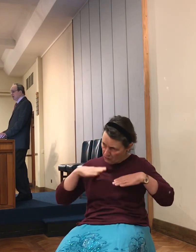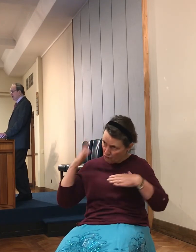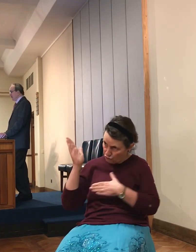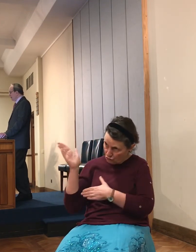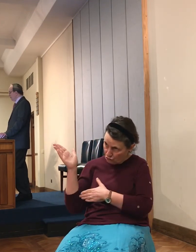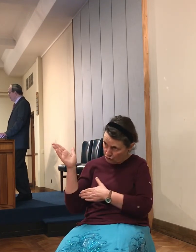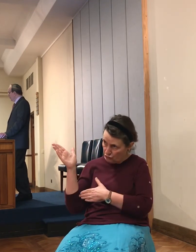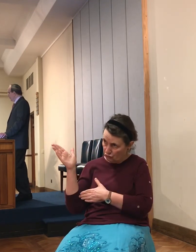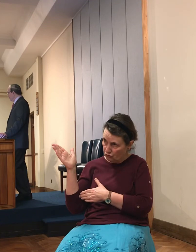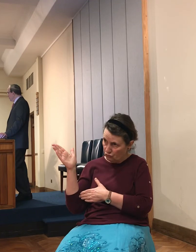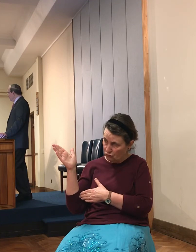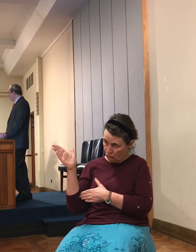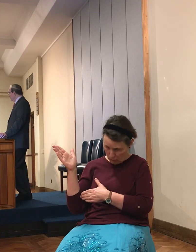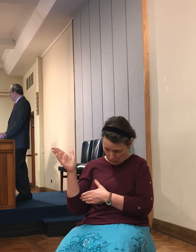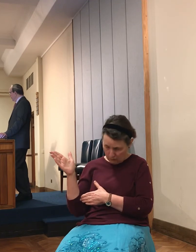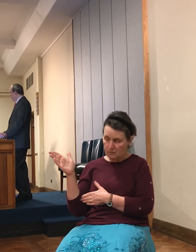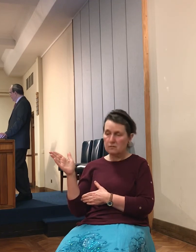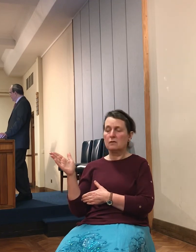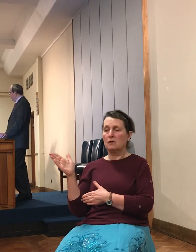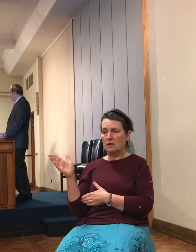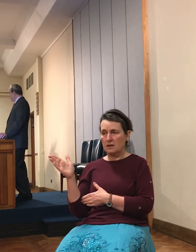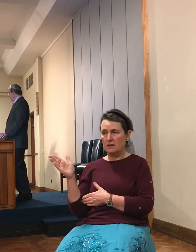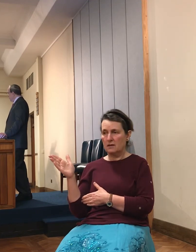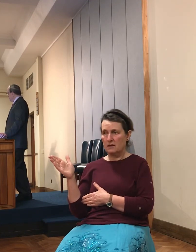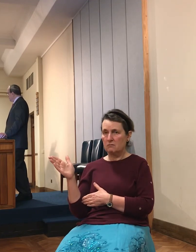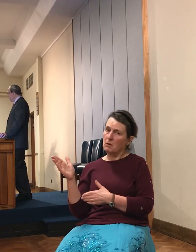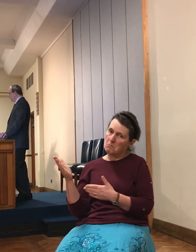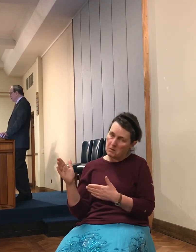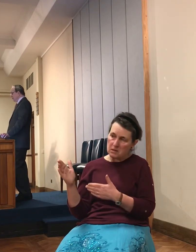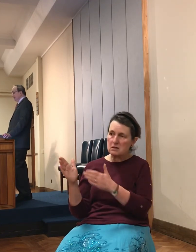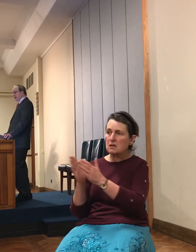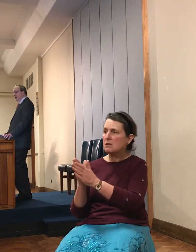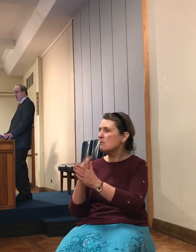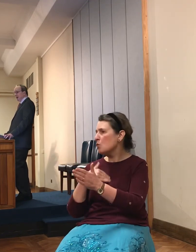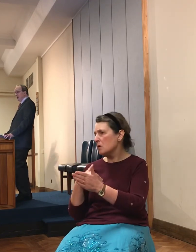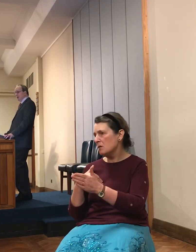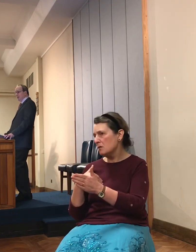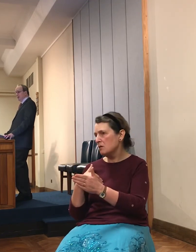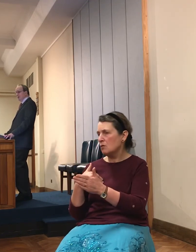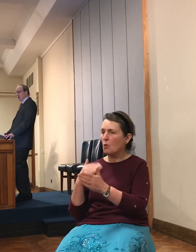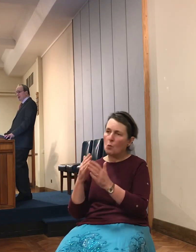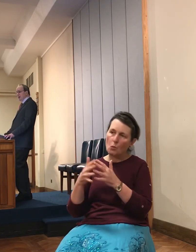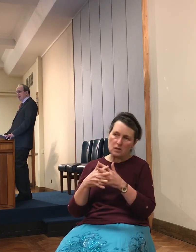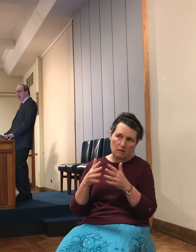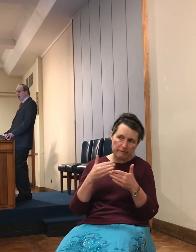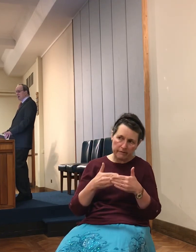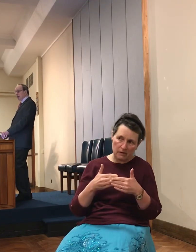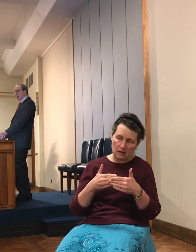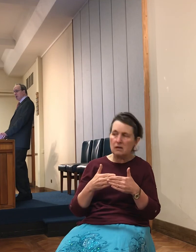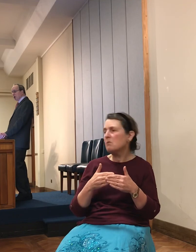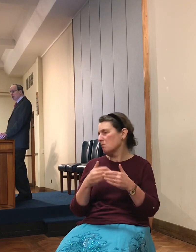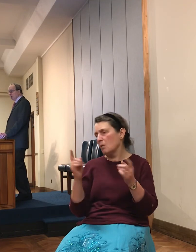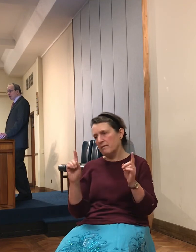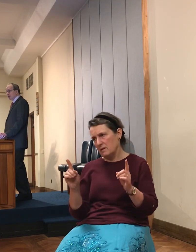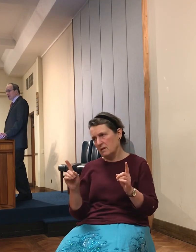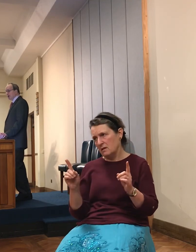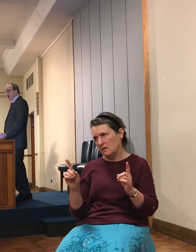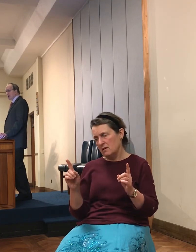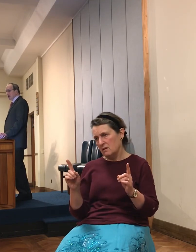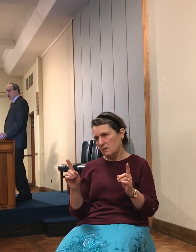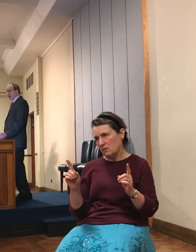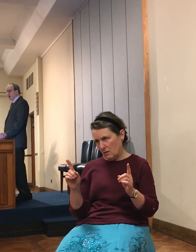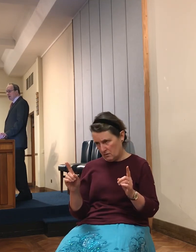it's Sunday morning or Wednesday evening or at any time, he must pause